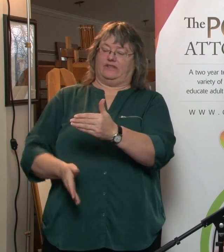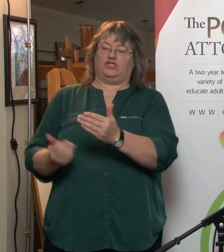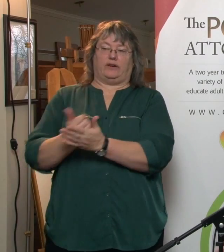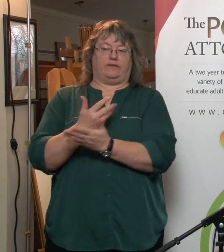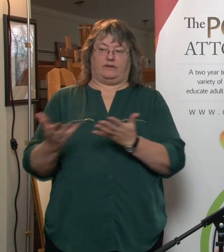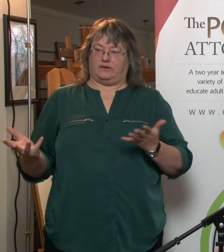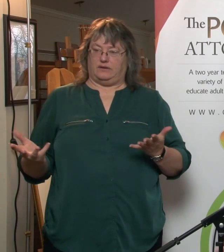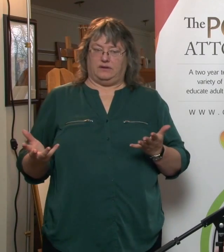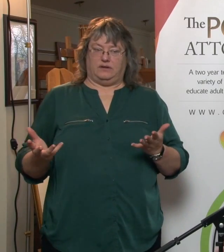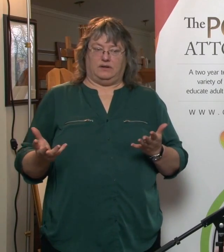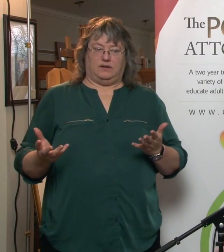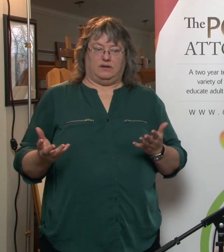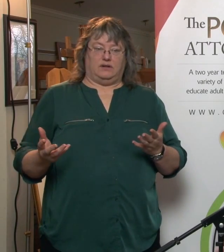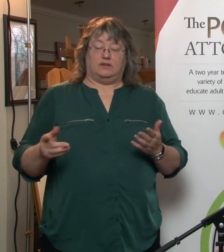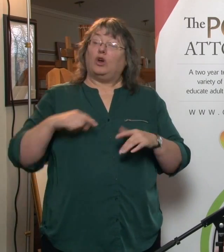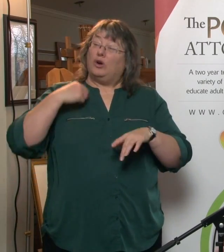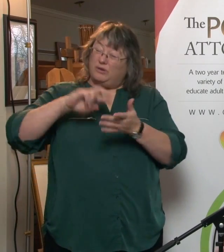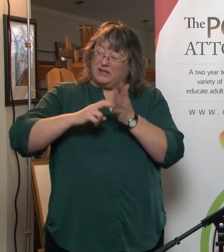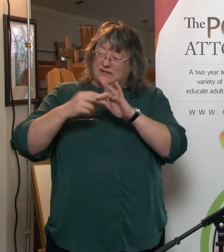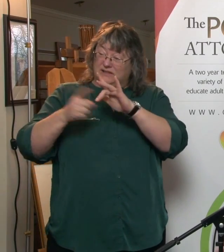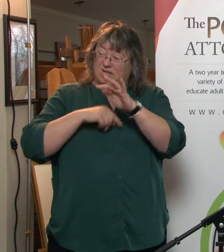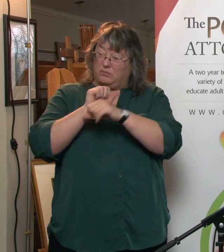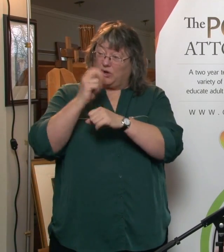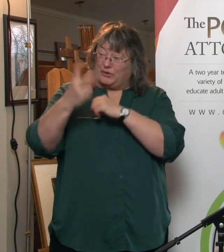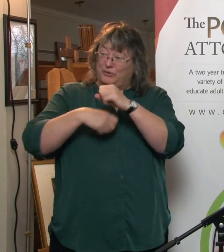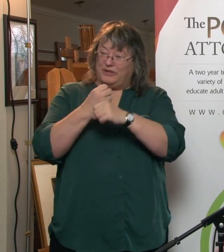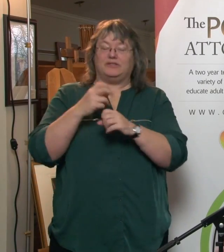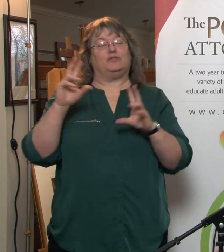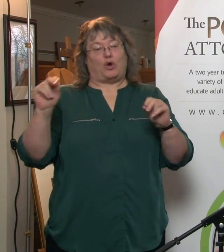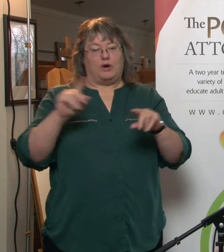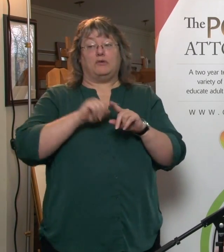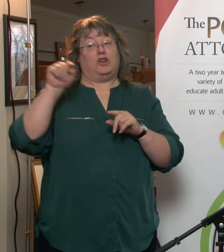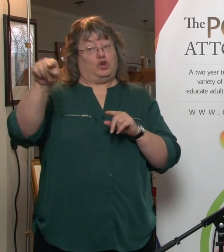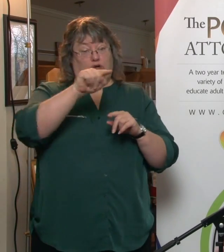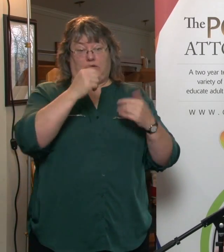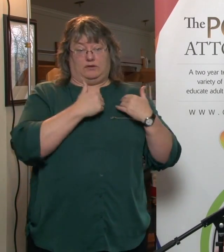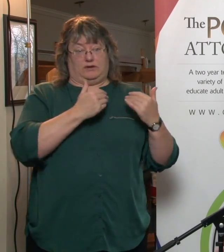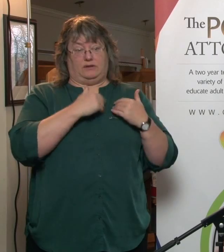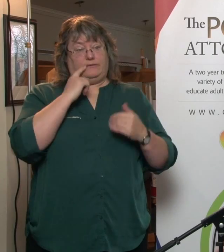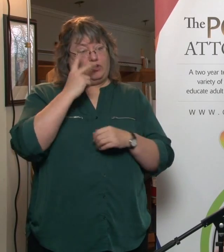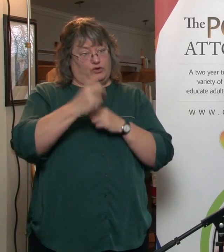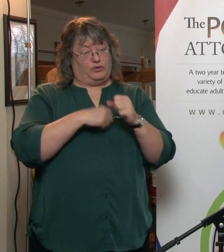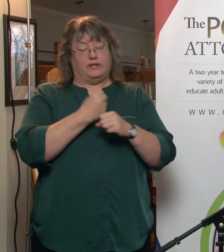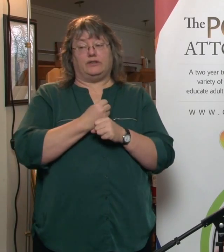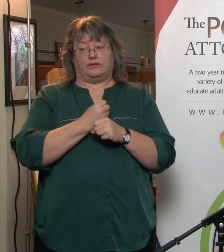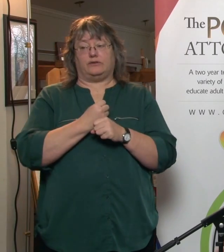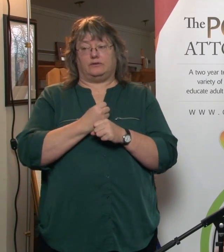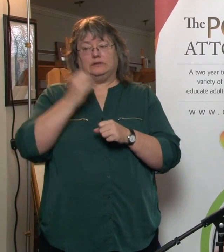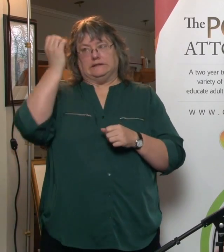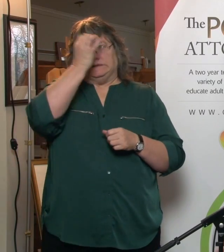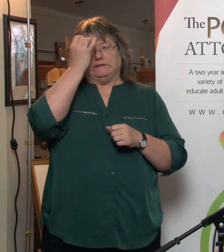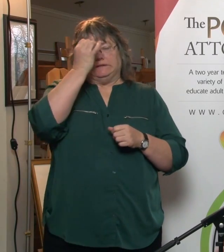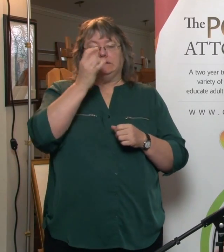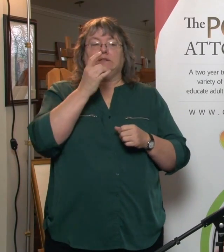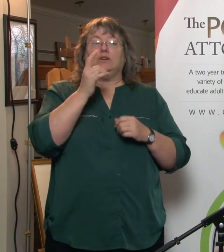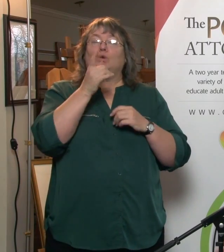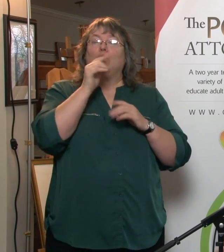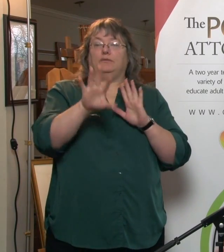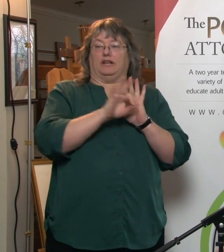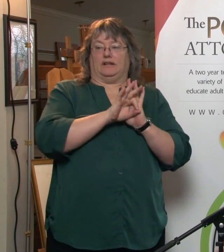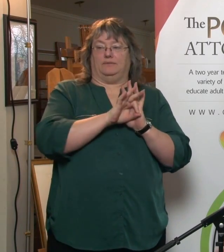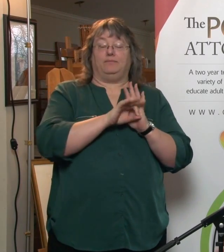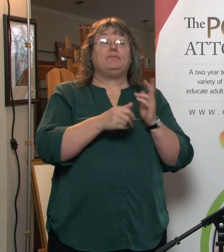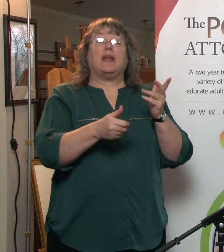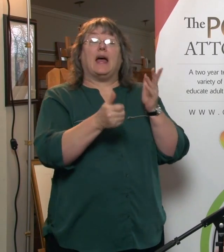I'm not talking about two years you take off work to do this. But you're on the hook for a couple of years. So again, think about who you're naming. Ask your